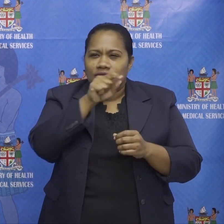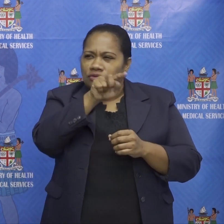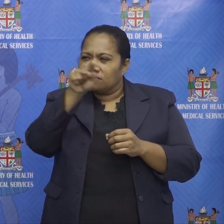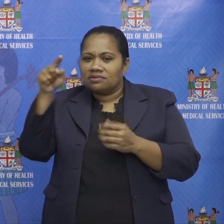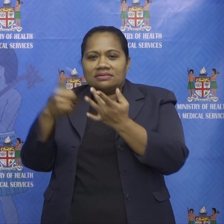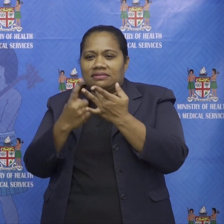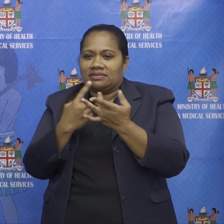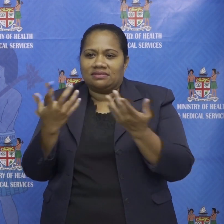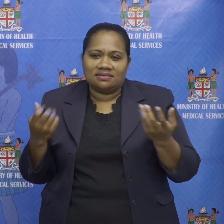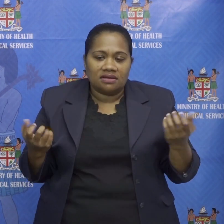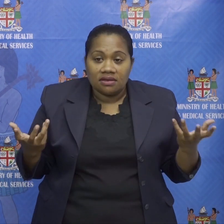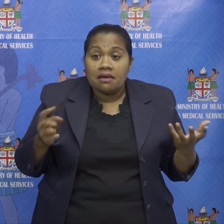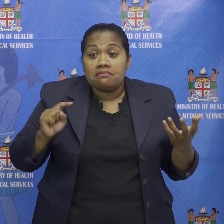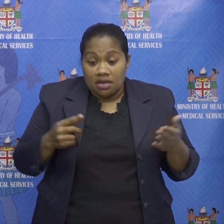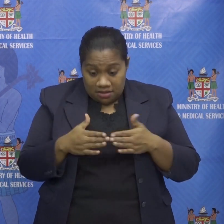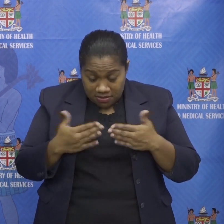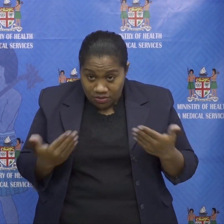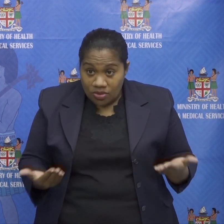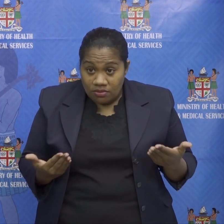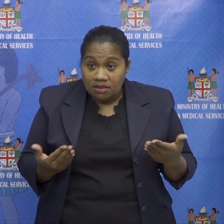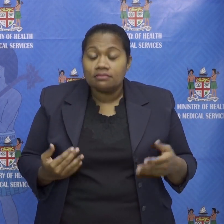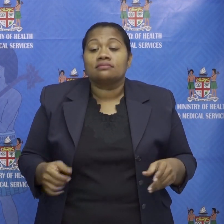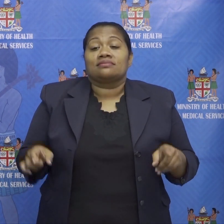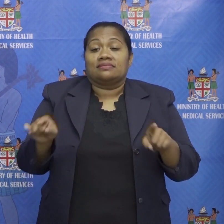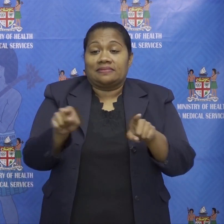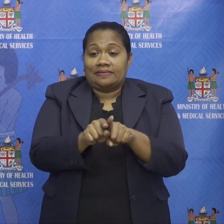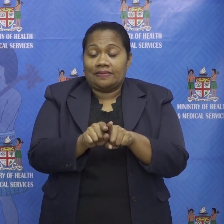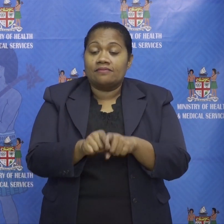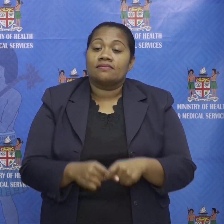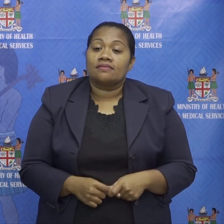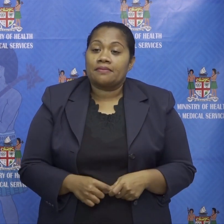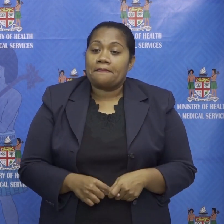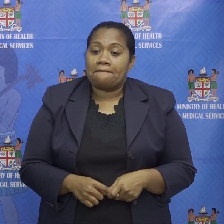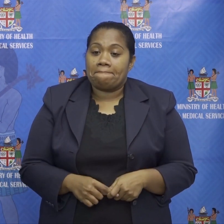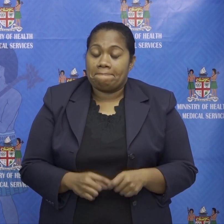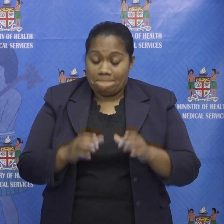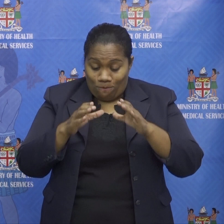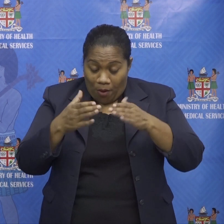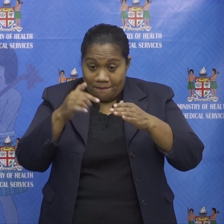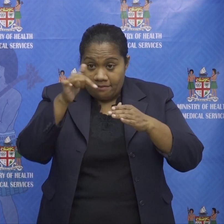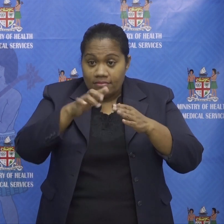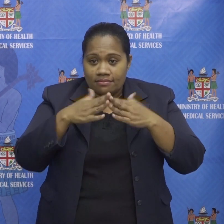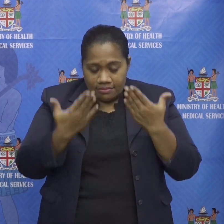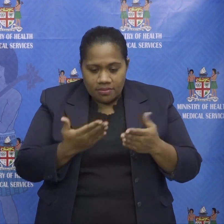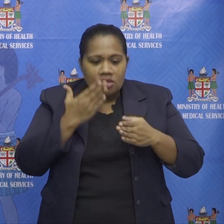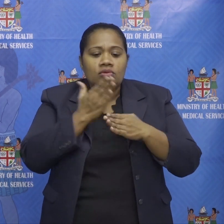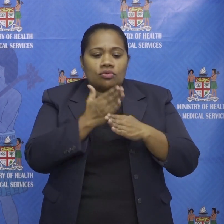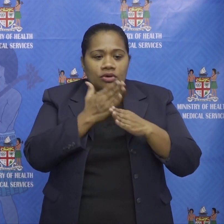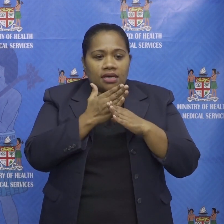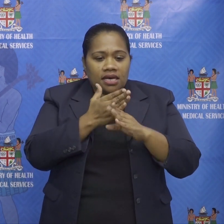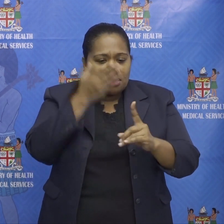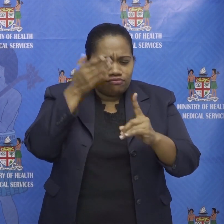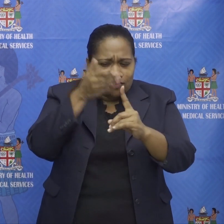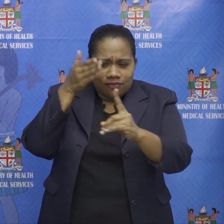lying around but at the moment the same the that group is now working on a targeted way of